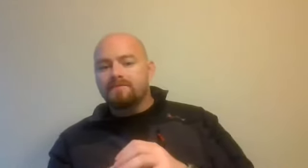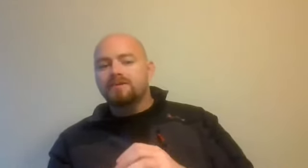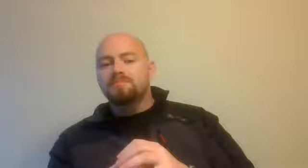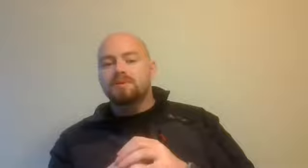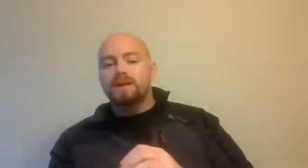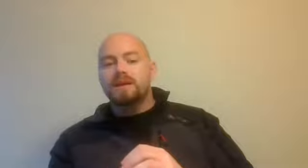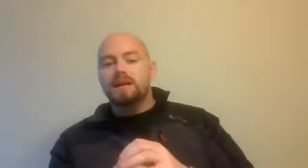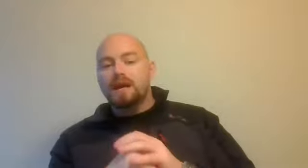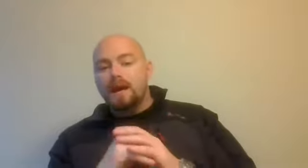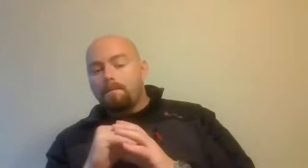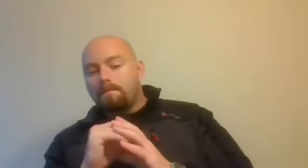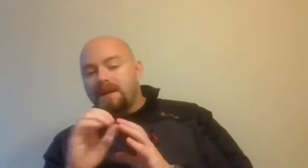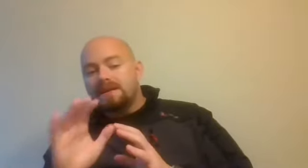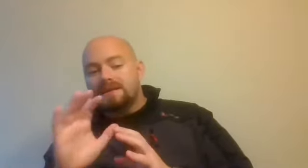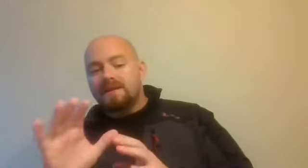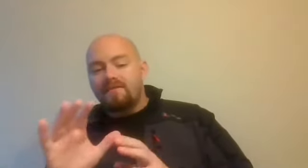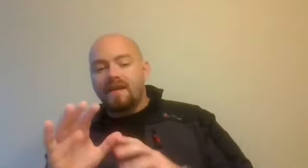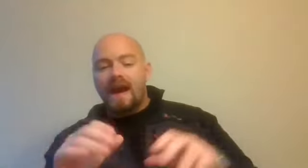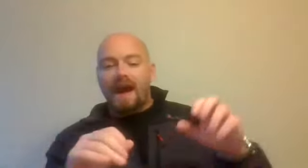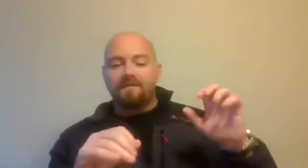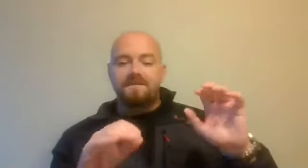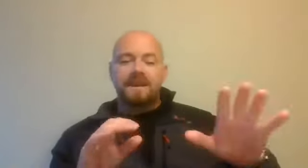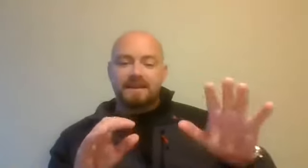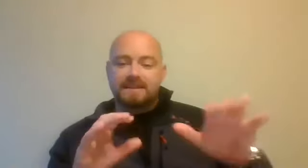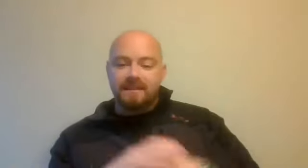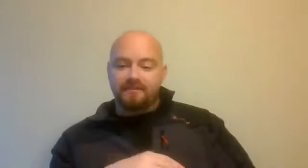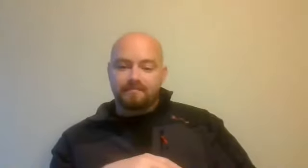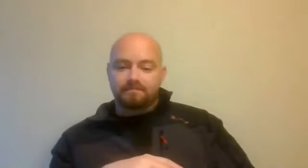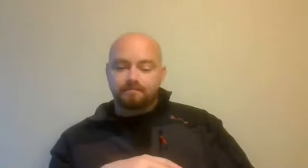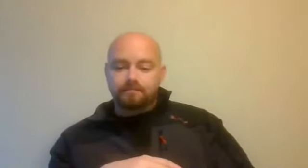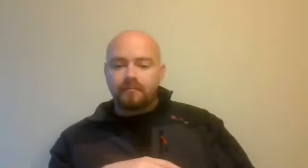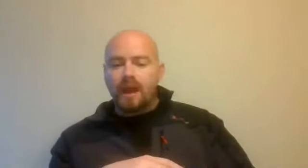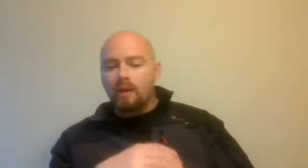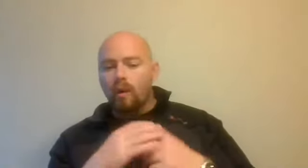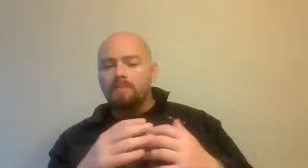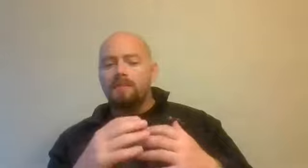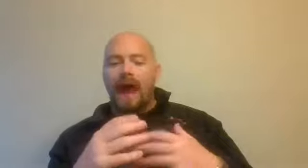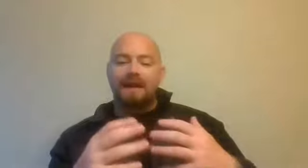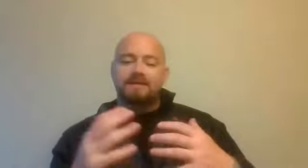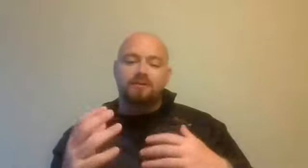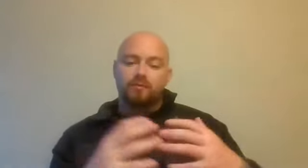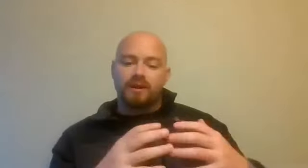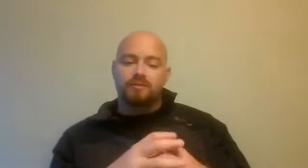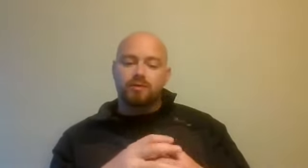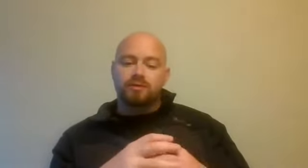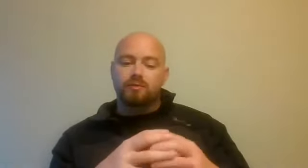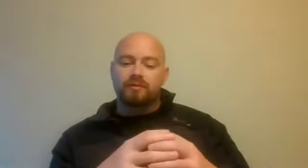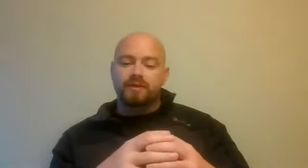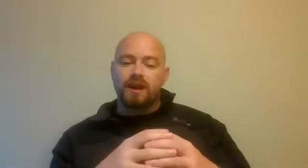difference between being safe and feeling safe and why people act in certain ways towards risk,